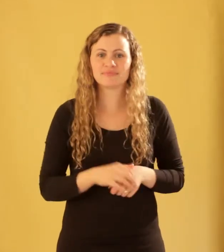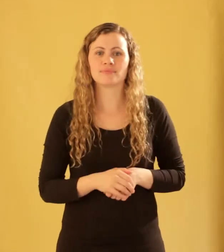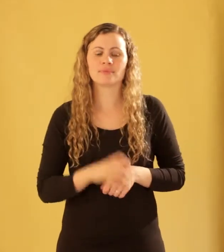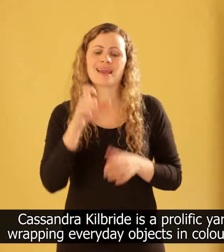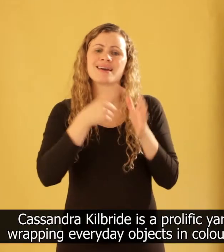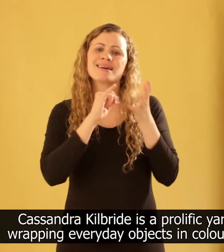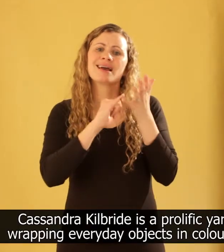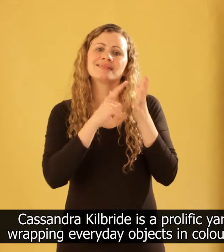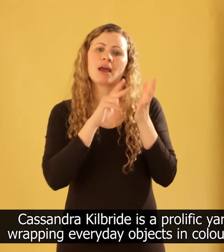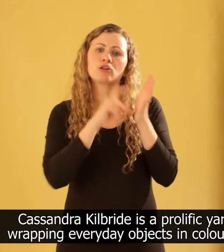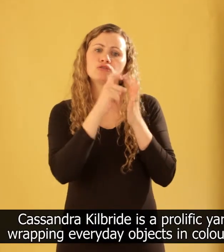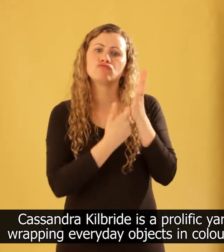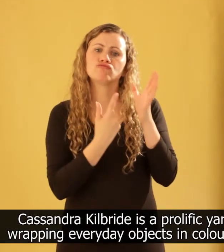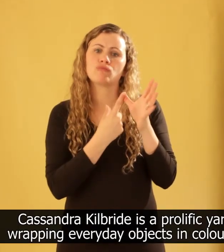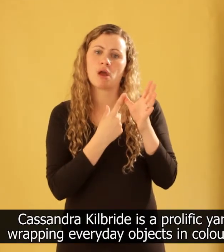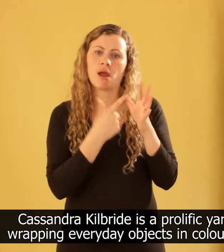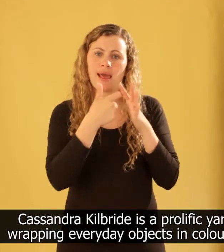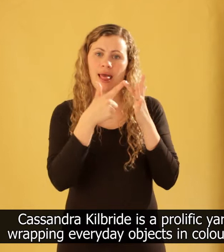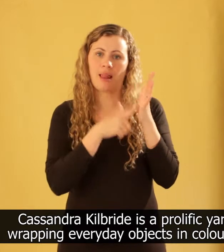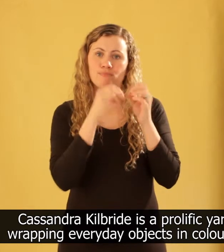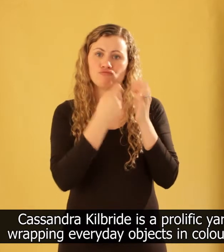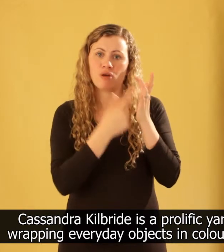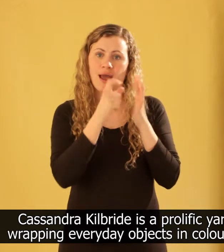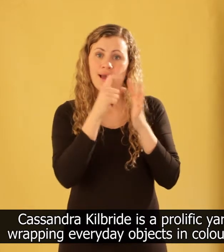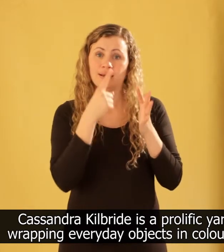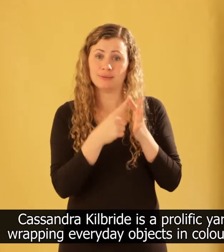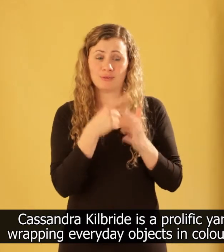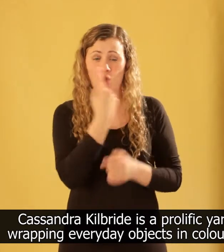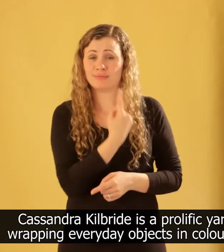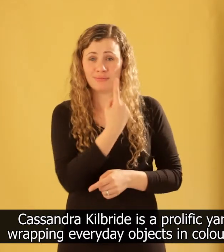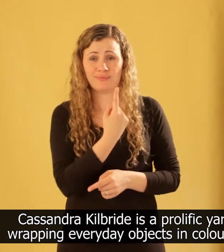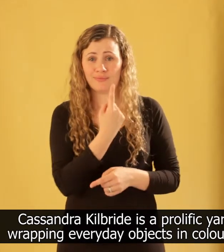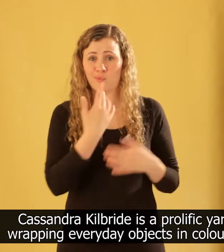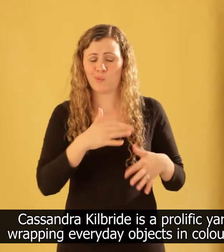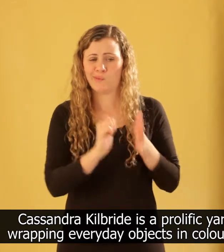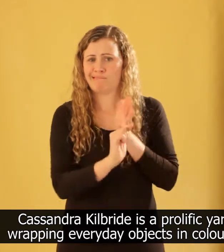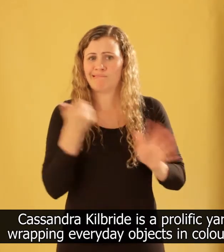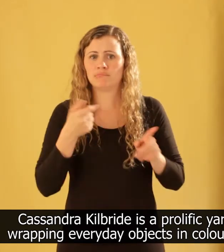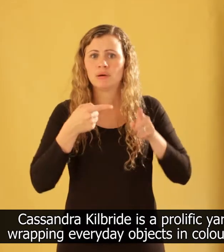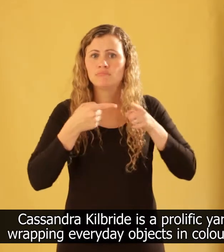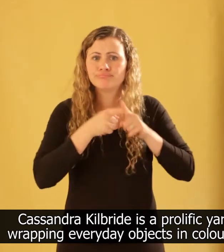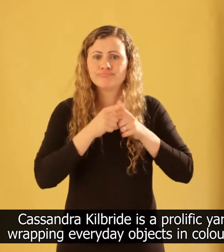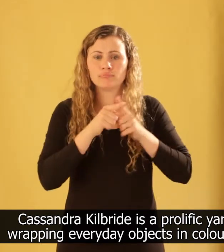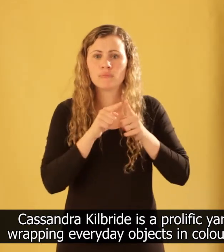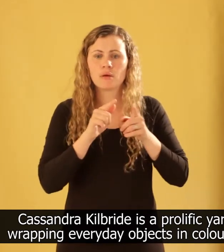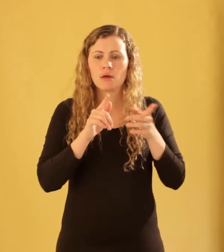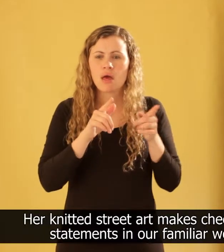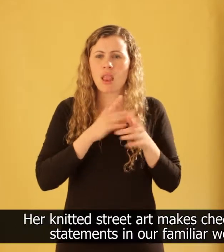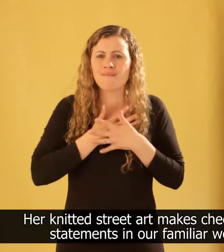Cassandra Kilbride is a plurific yarnstormer, wrapping everyday objects in colourful crochet. Her knitted